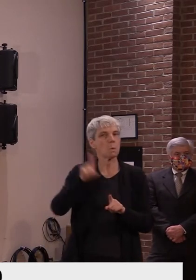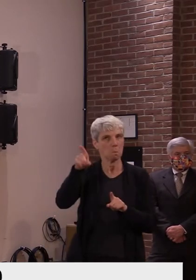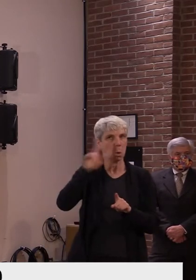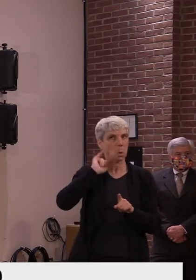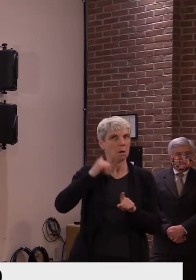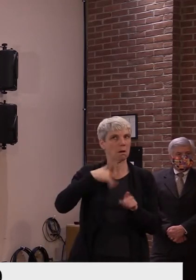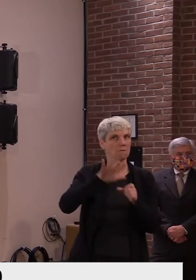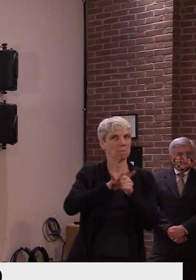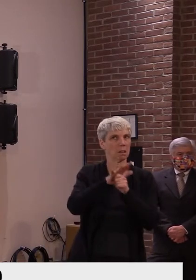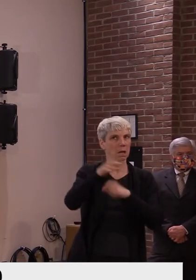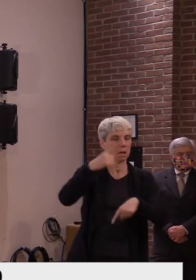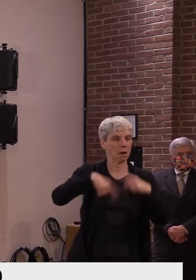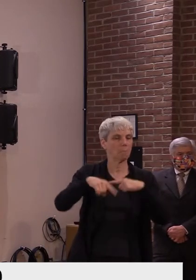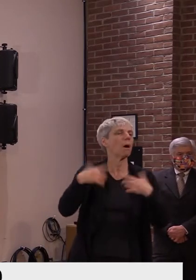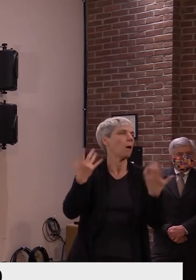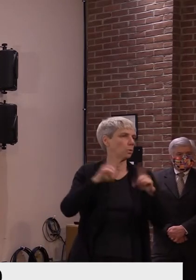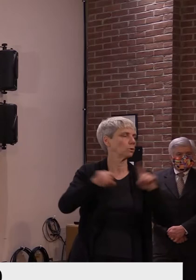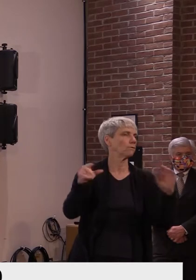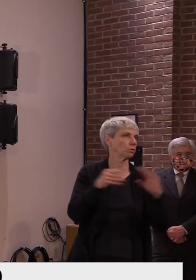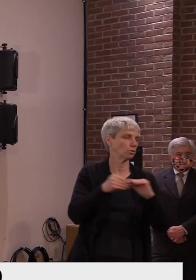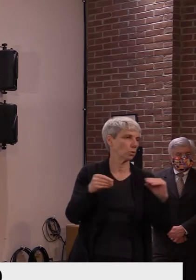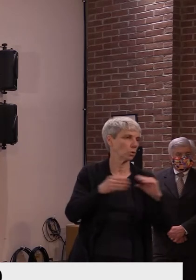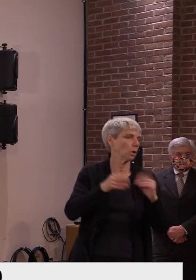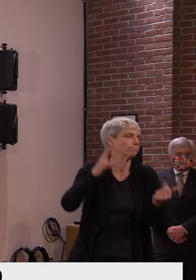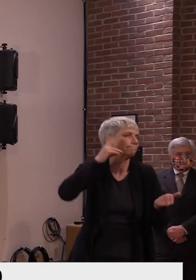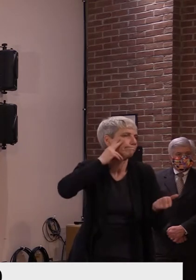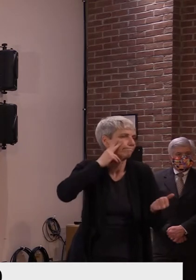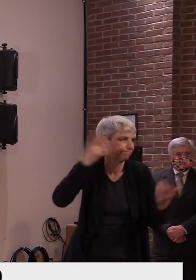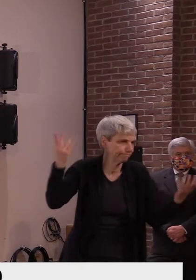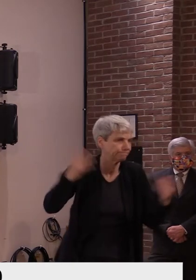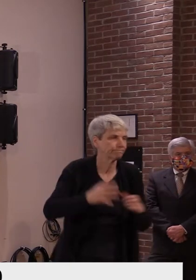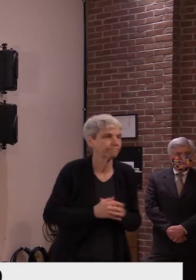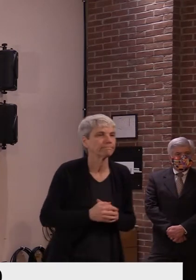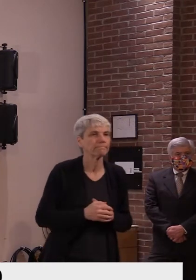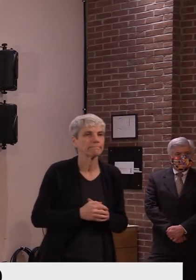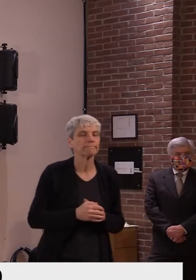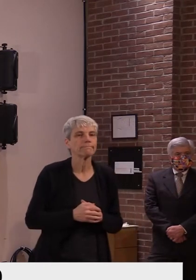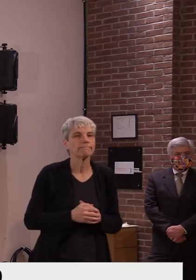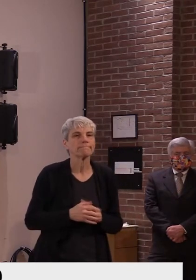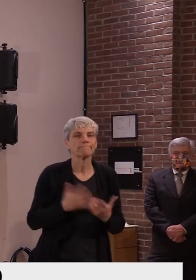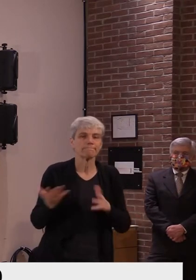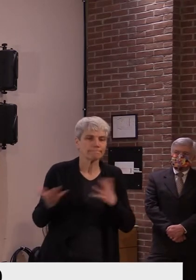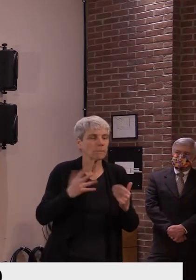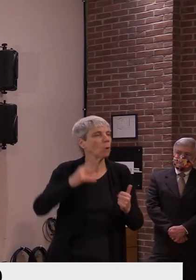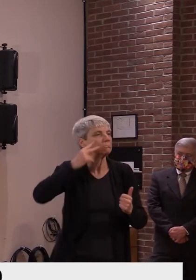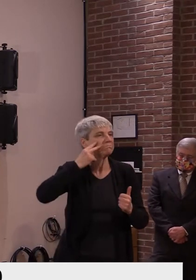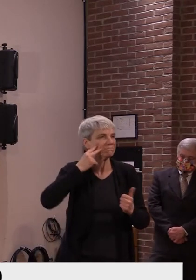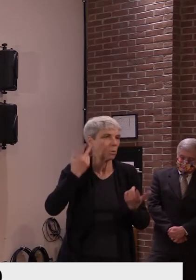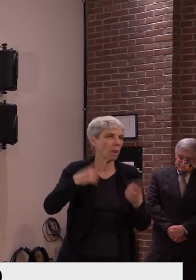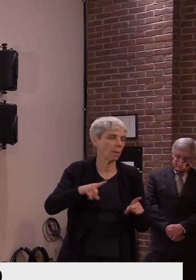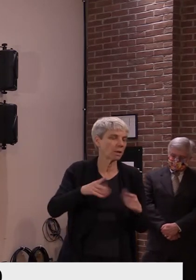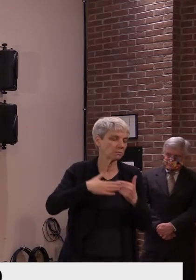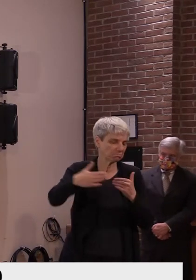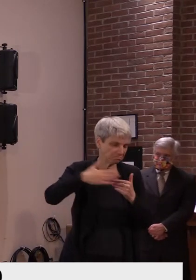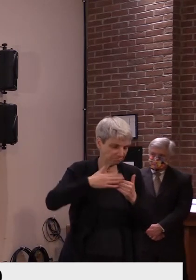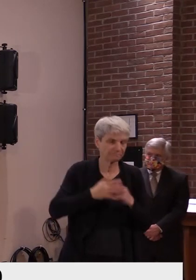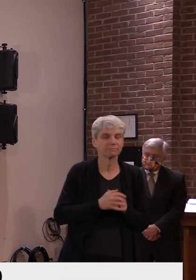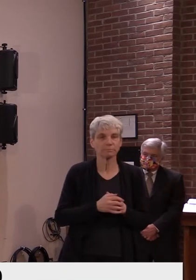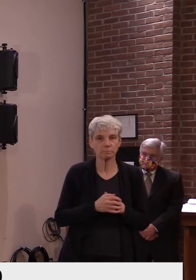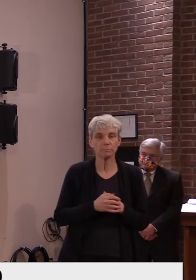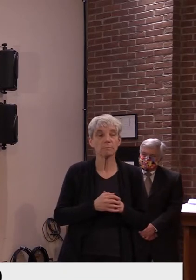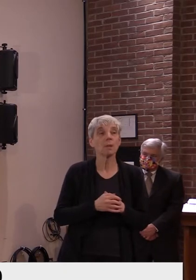follow-up, uh, test to do because we would have it already supplied. So those are the factors going into play. Um,